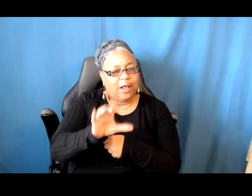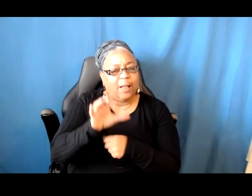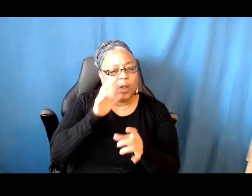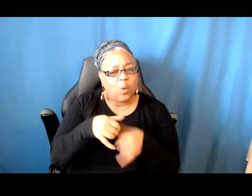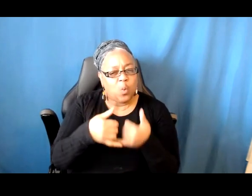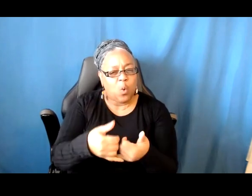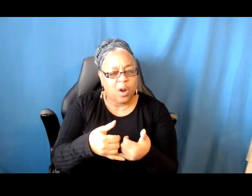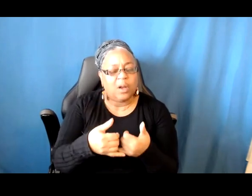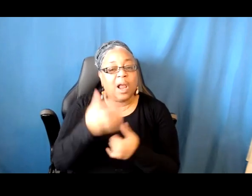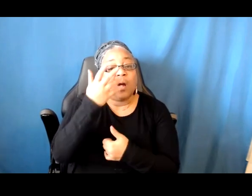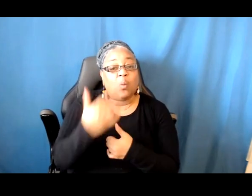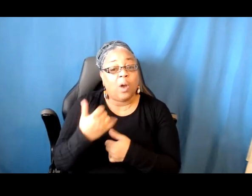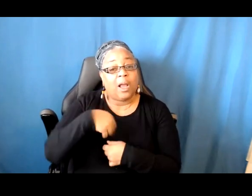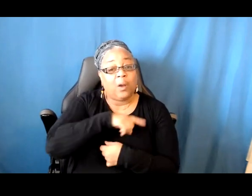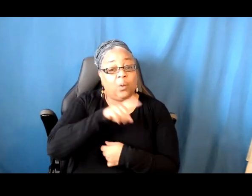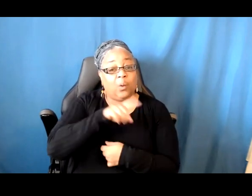All right.